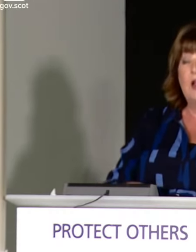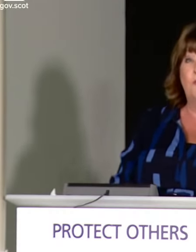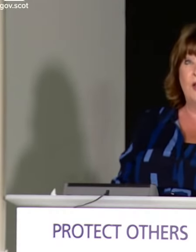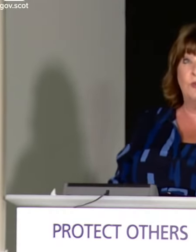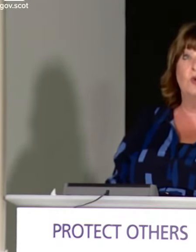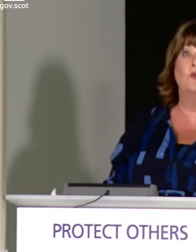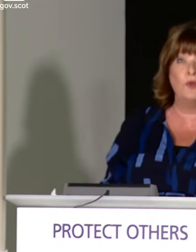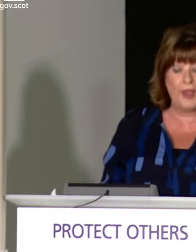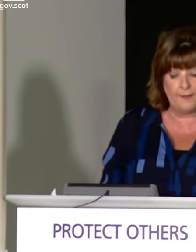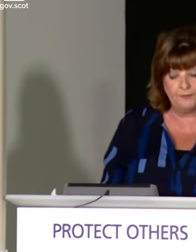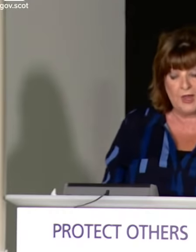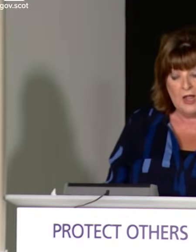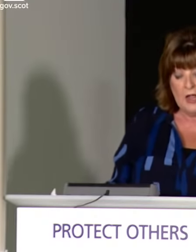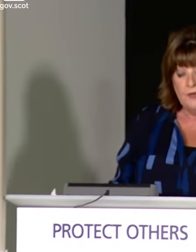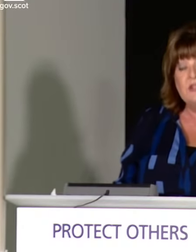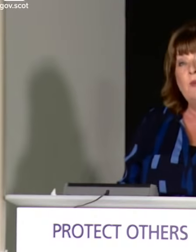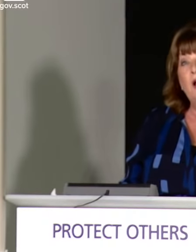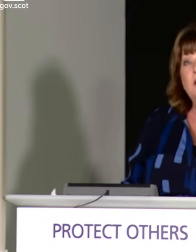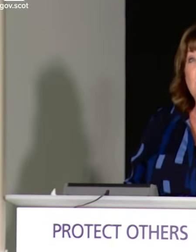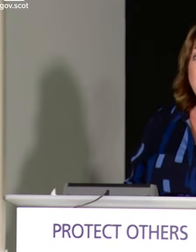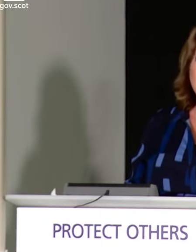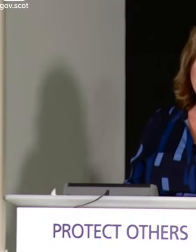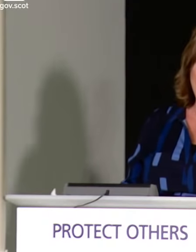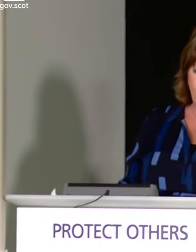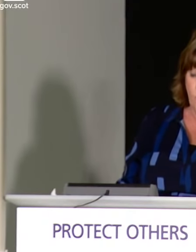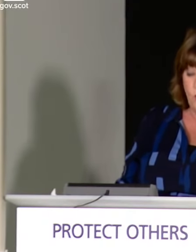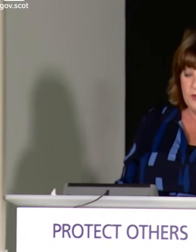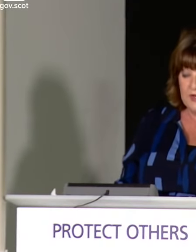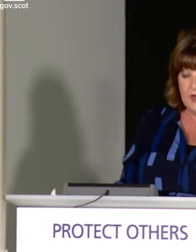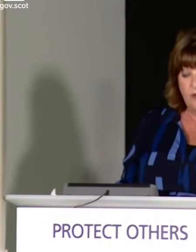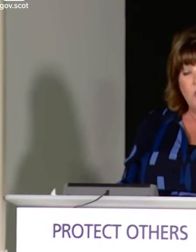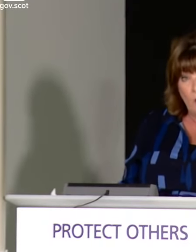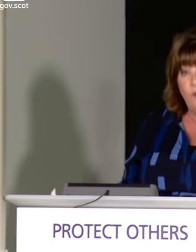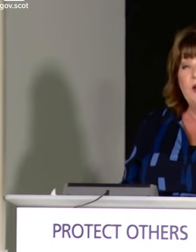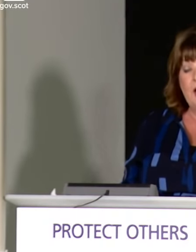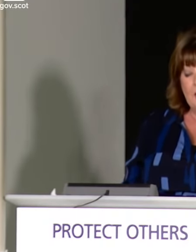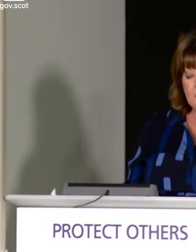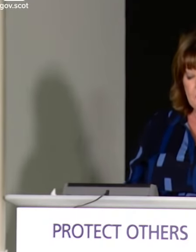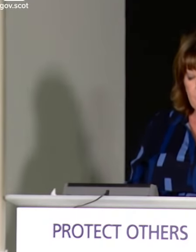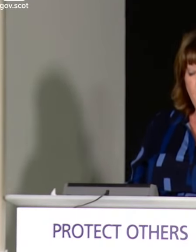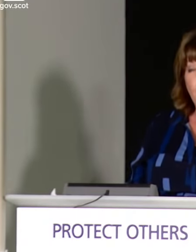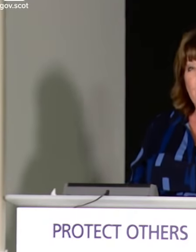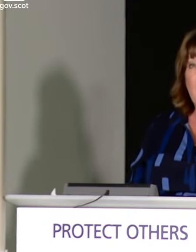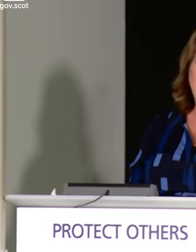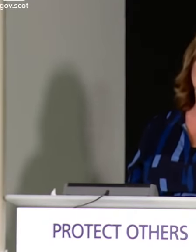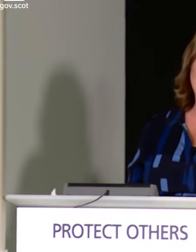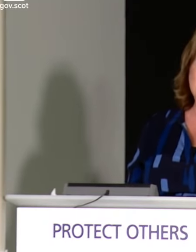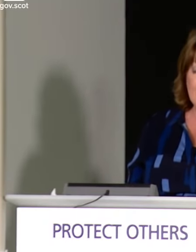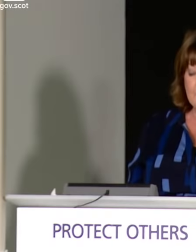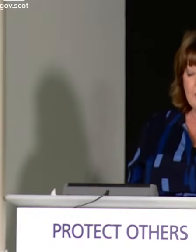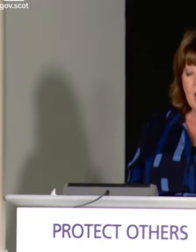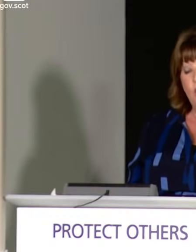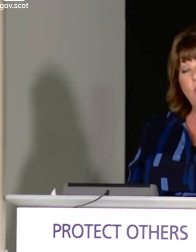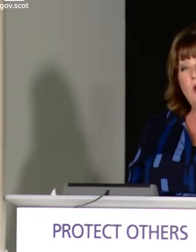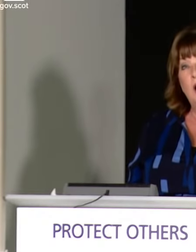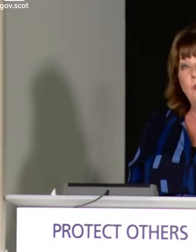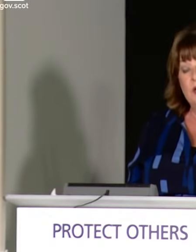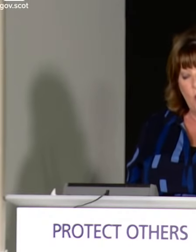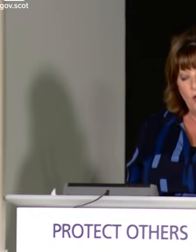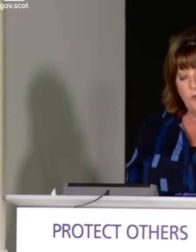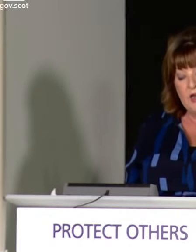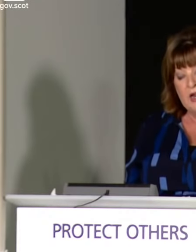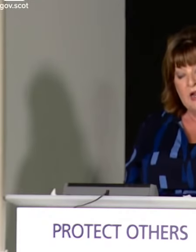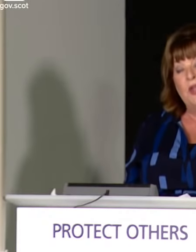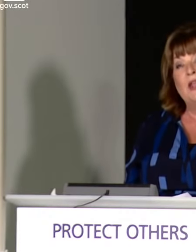we are making available for them. This marks a step forward in our recovery and in developing a high-tech, low